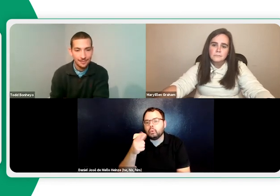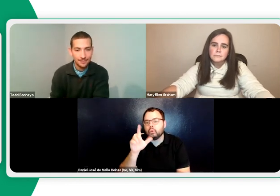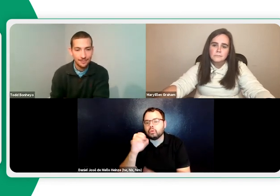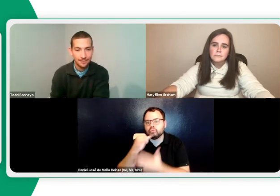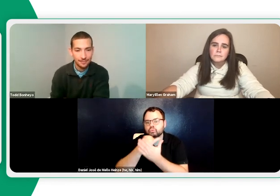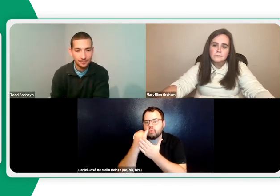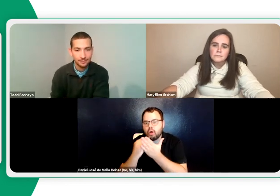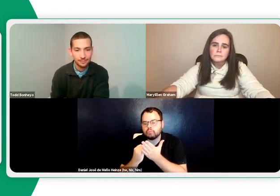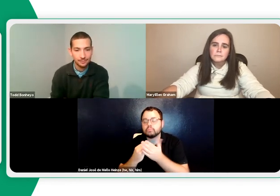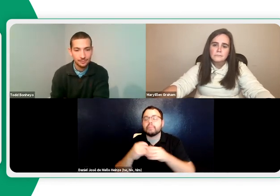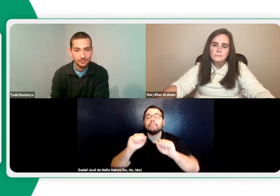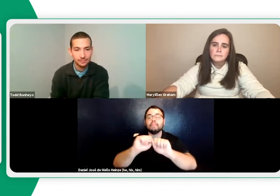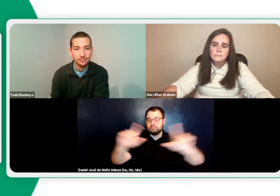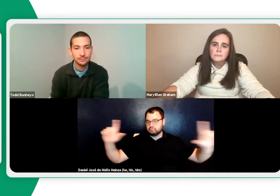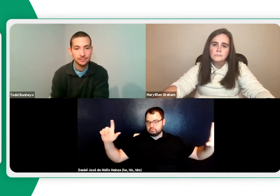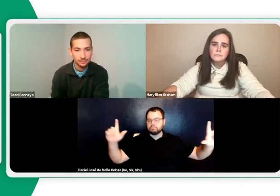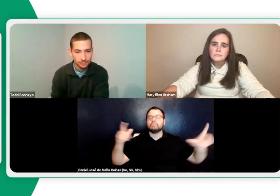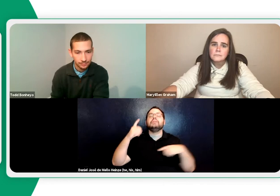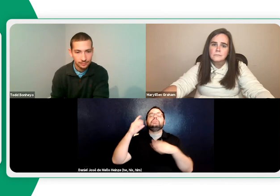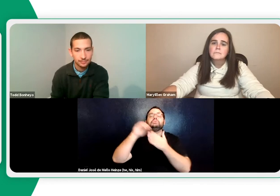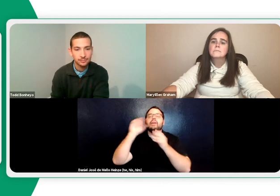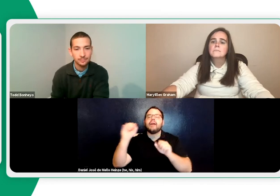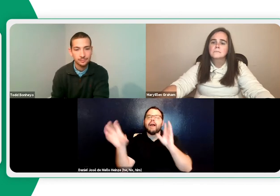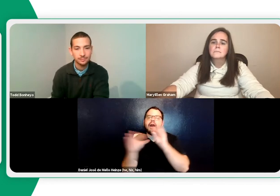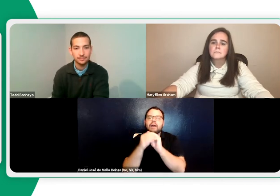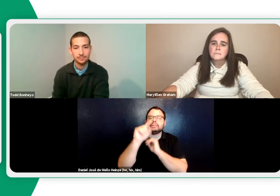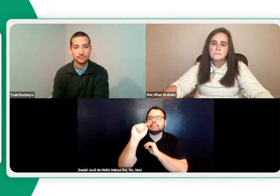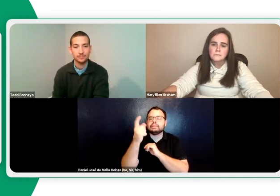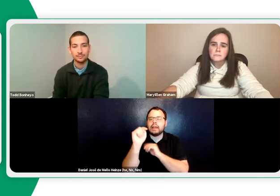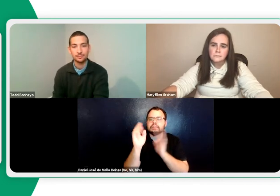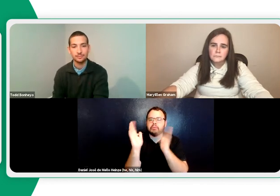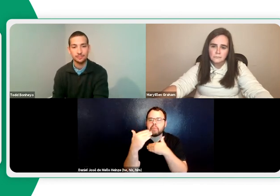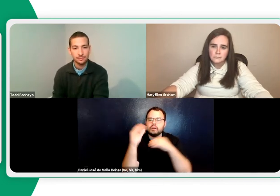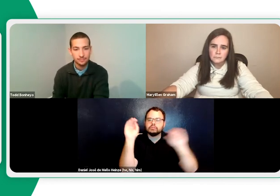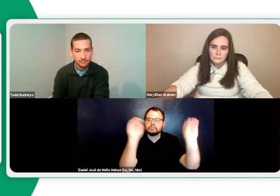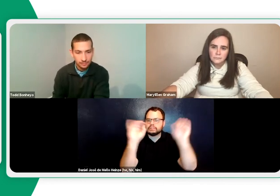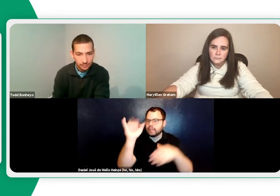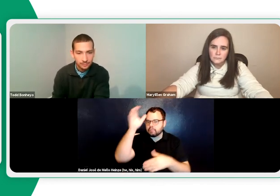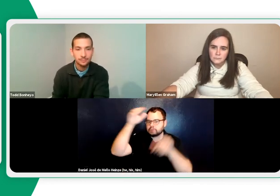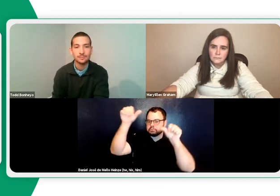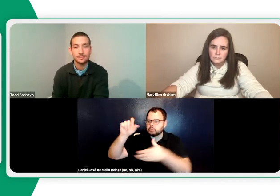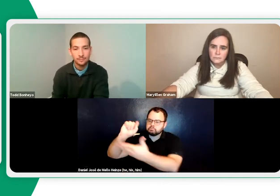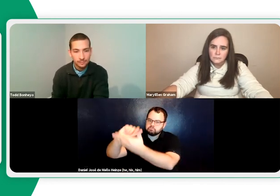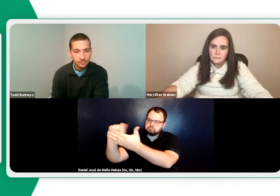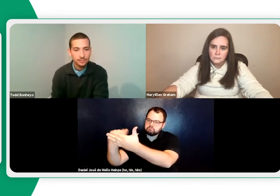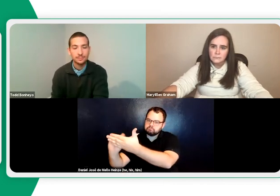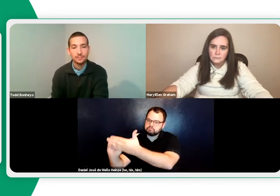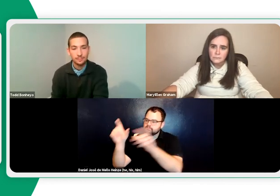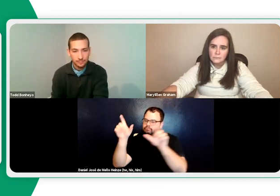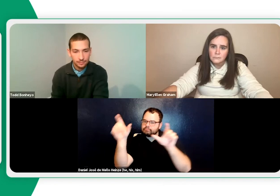right, and use Google Draw as well, where students can add text boxes, just like